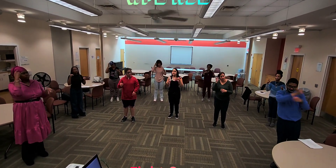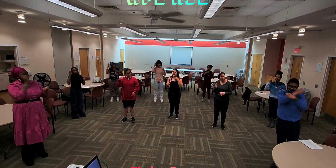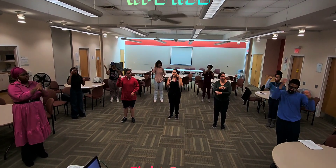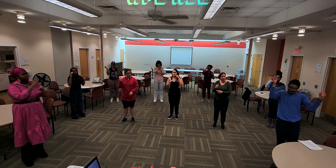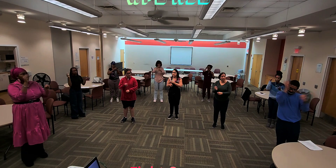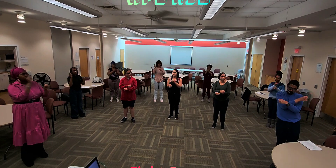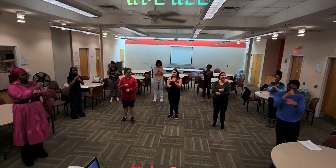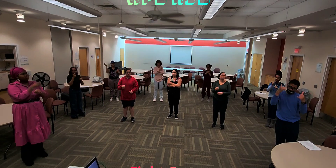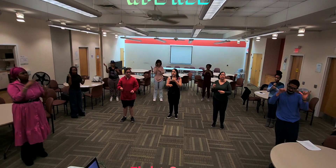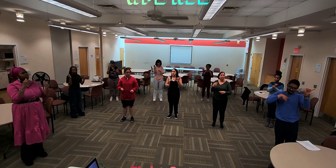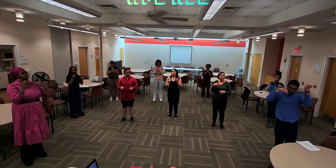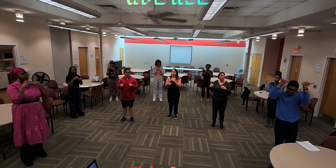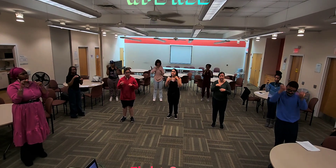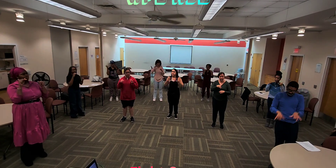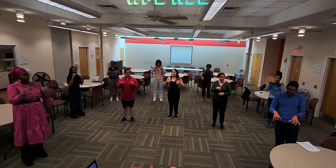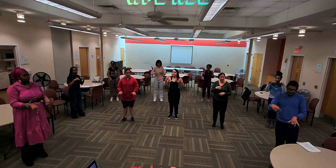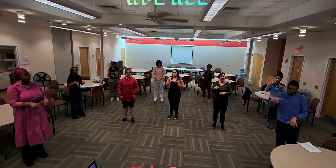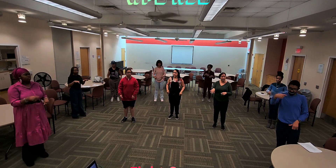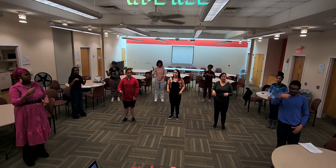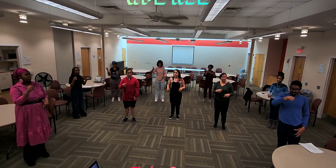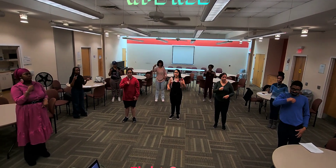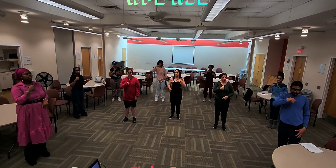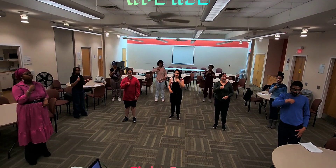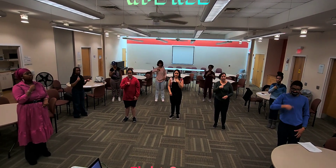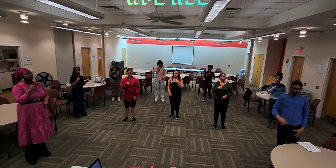I've still got a lot of fight left in me